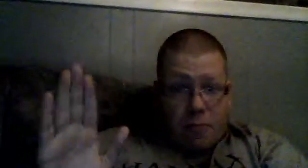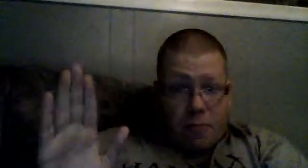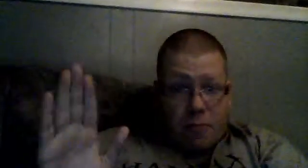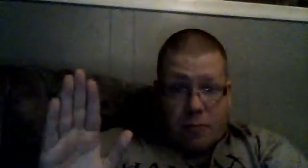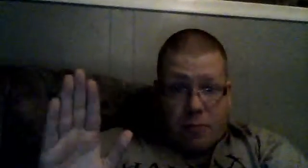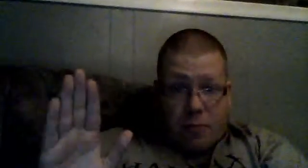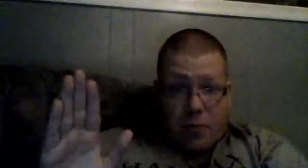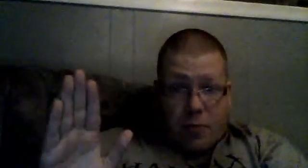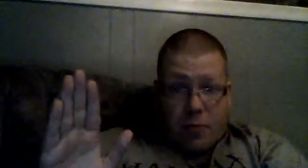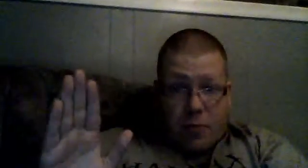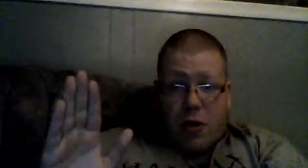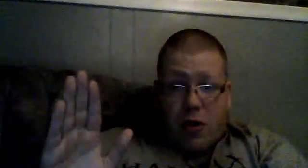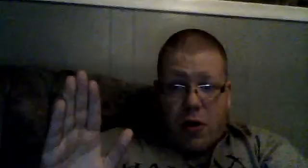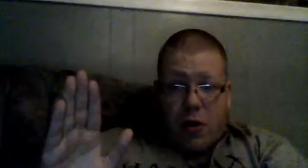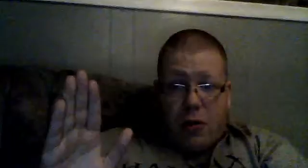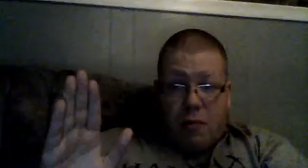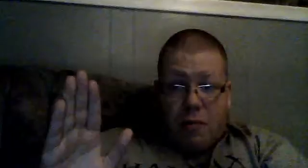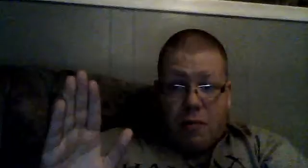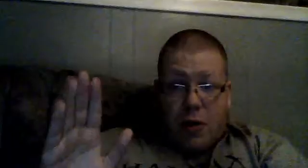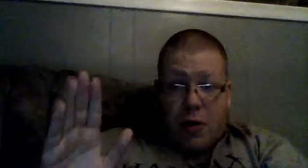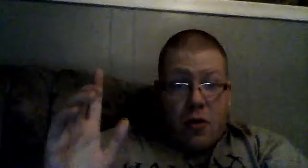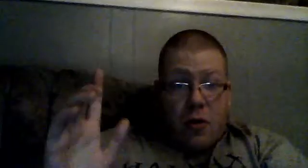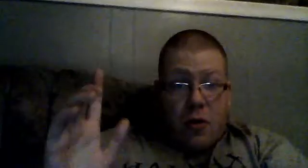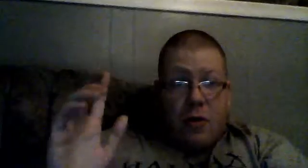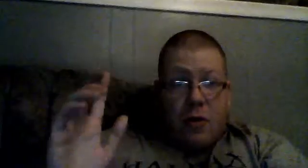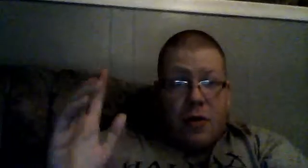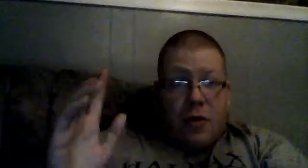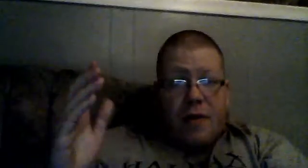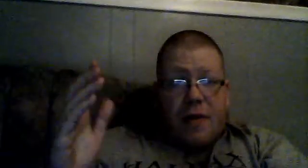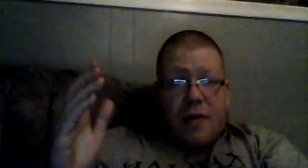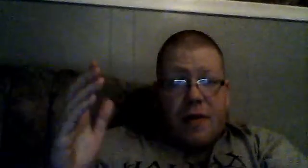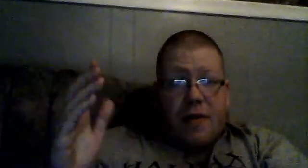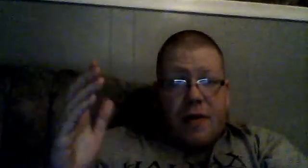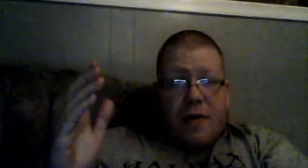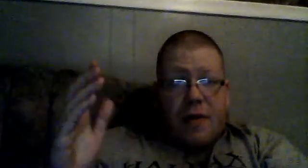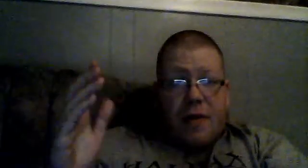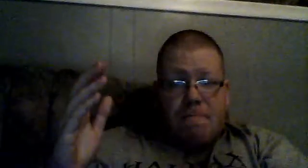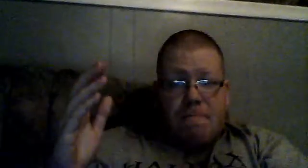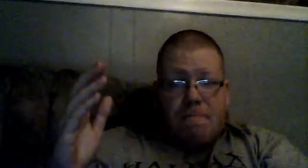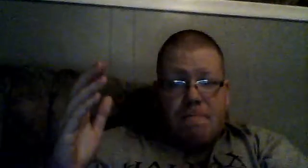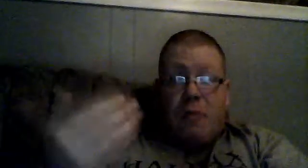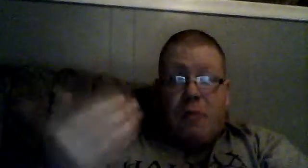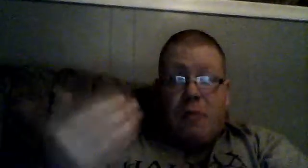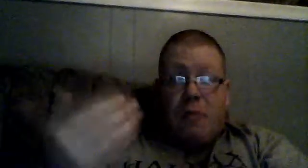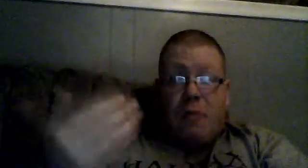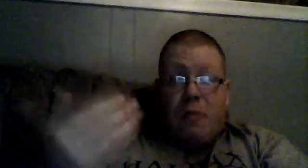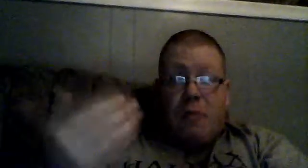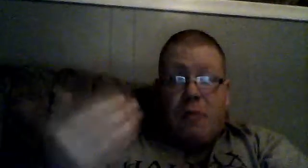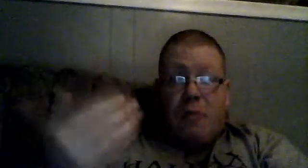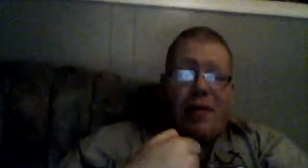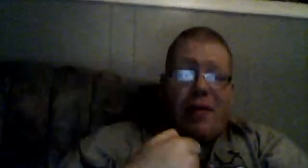pretty good, because, what has Kim done,